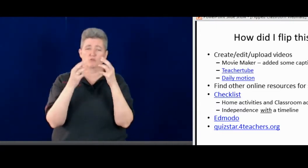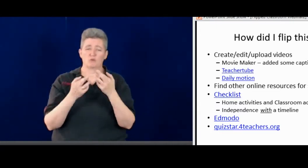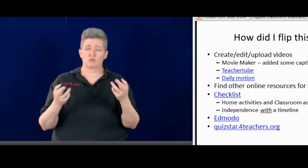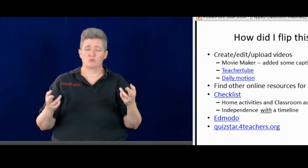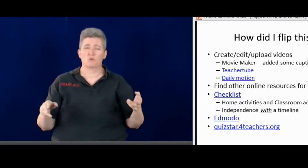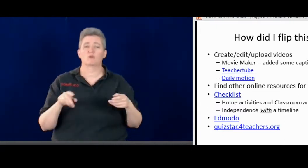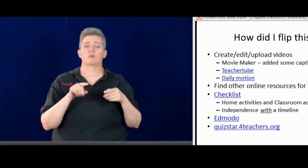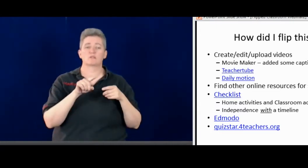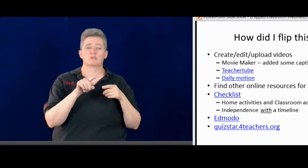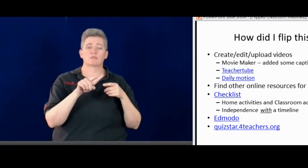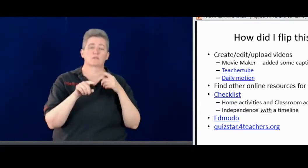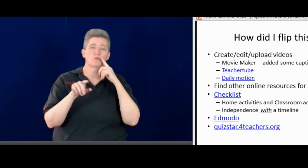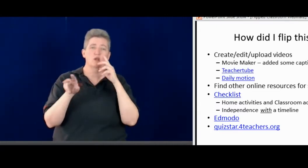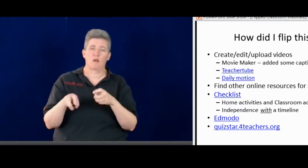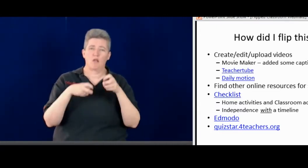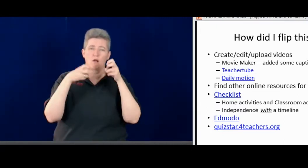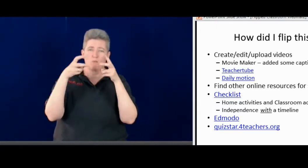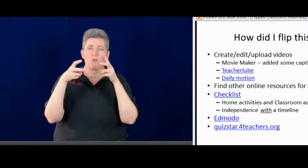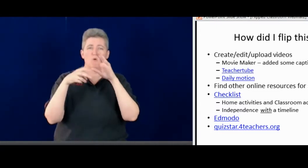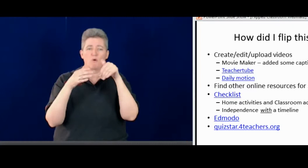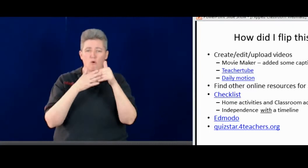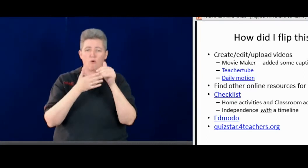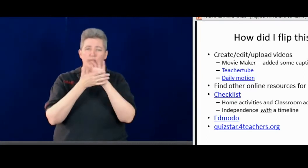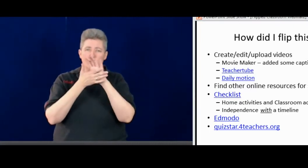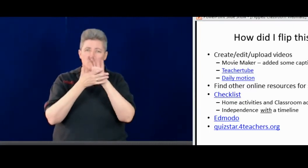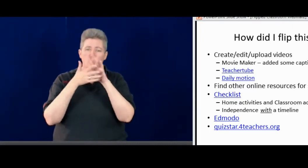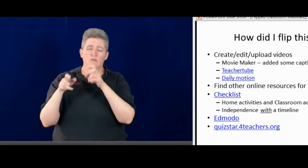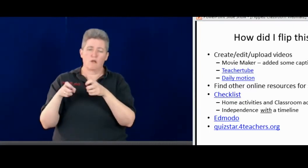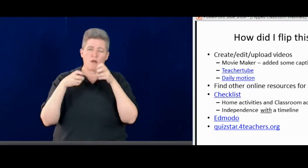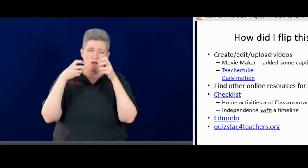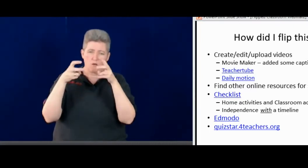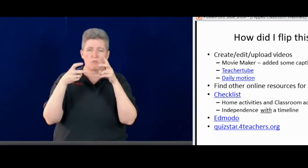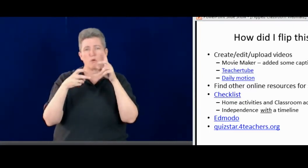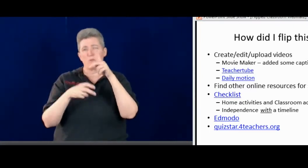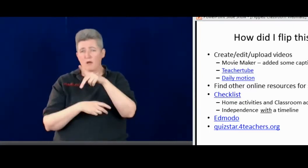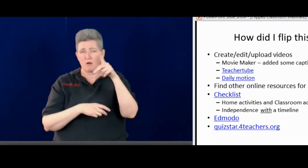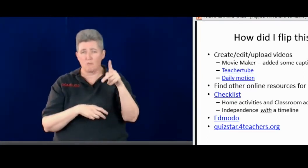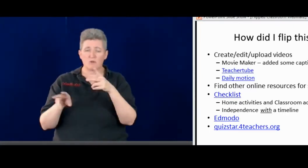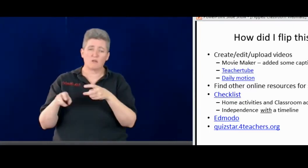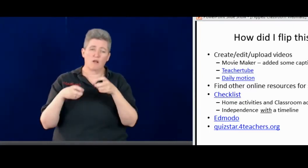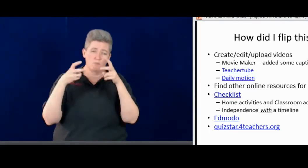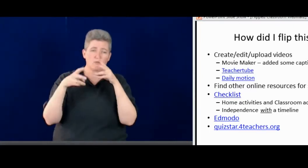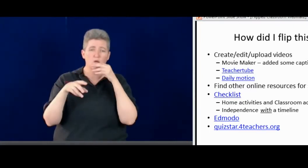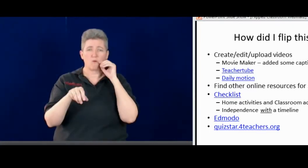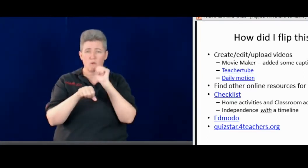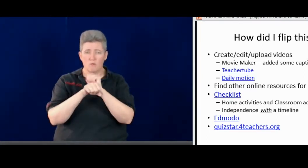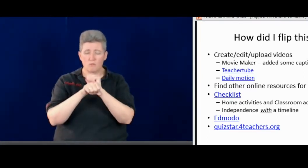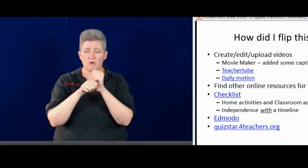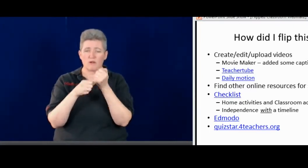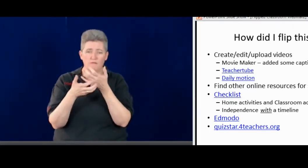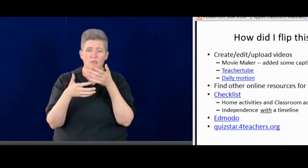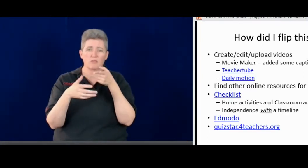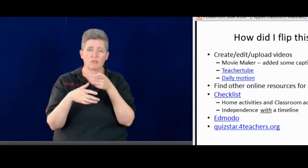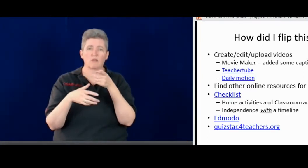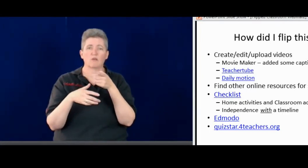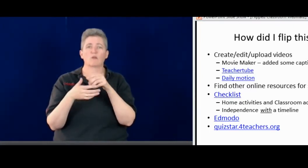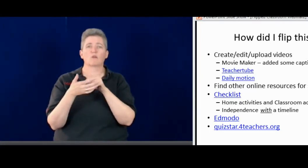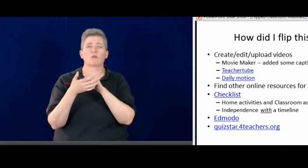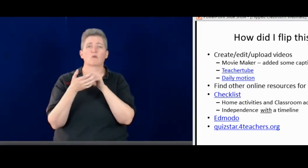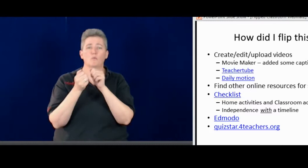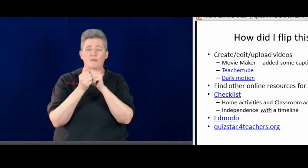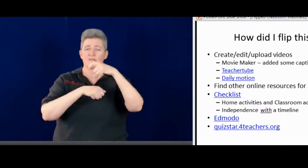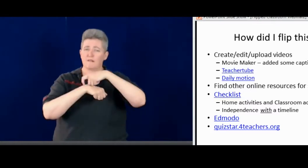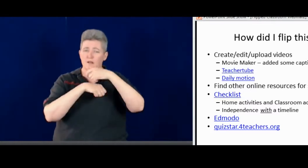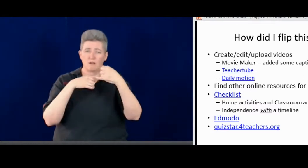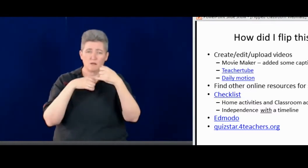And it's an online educational resource. And all the videos can be uploaded on there. There's PowerPoints that are uploaded, homework,